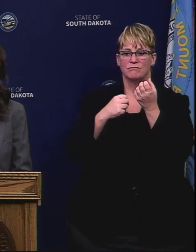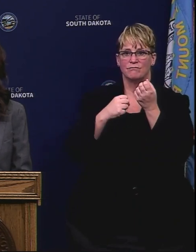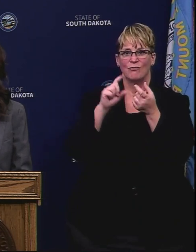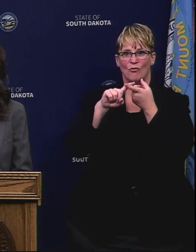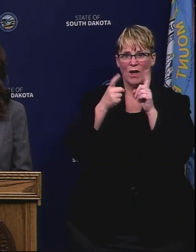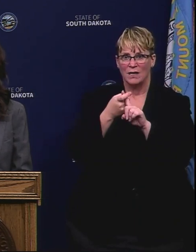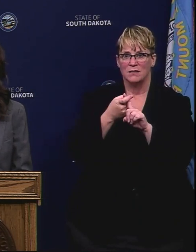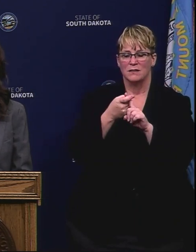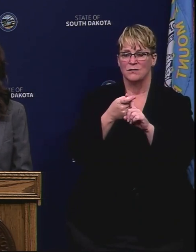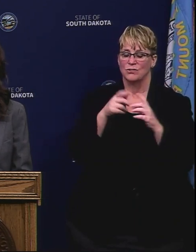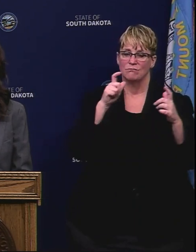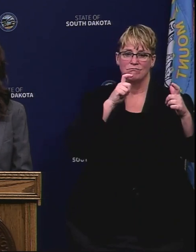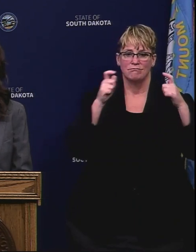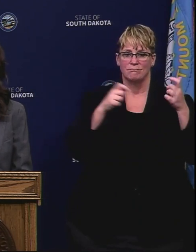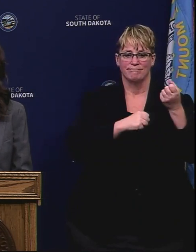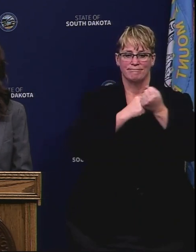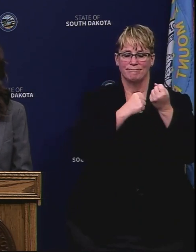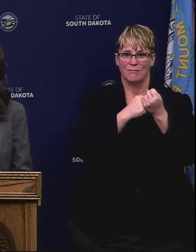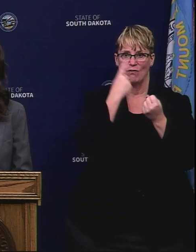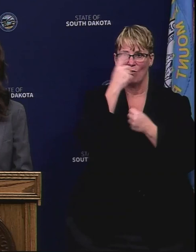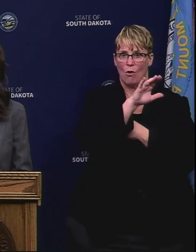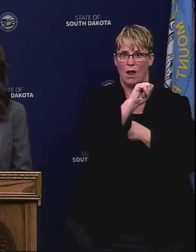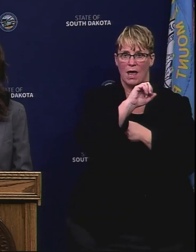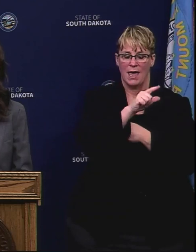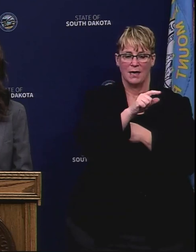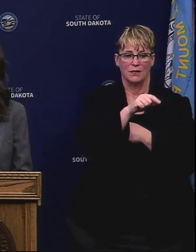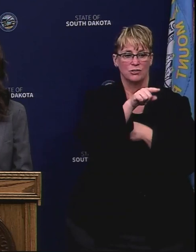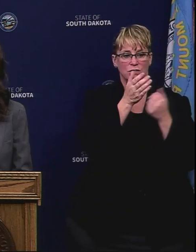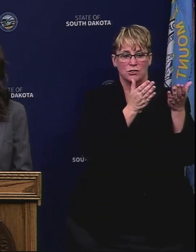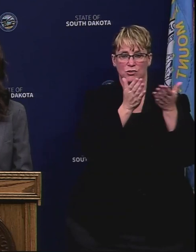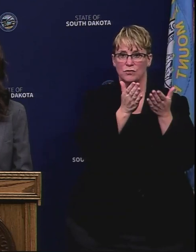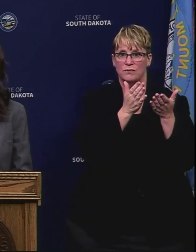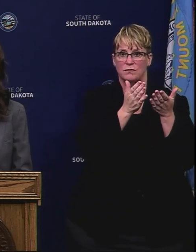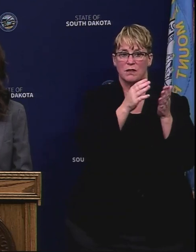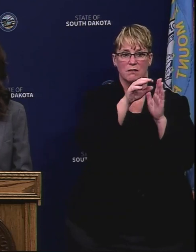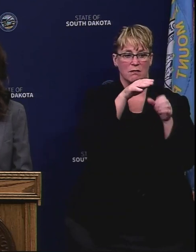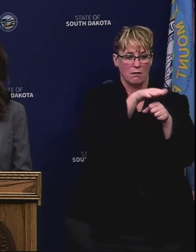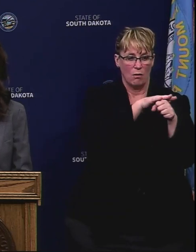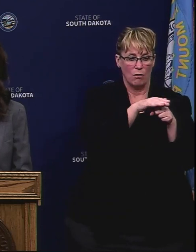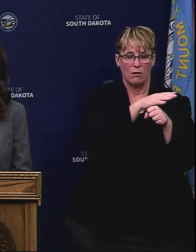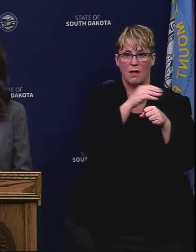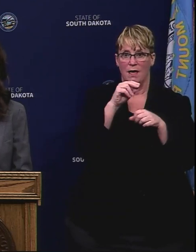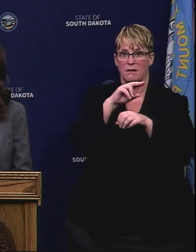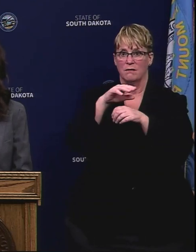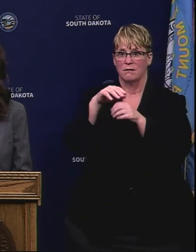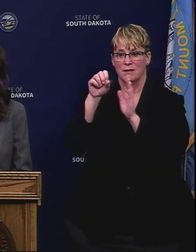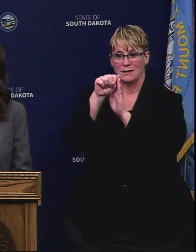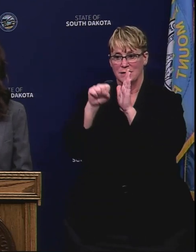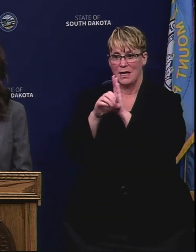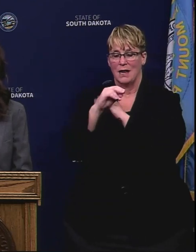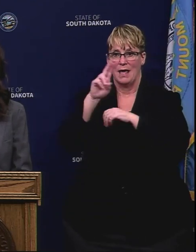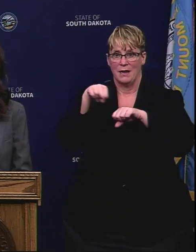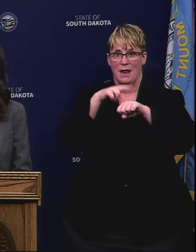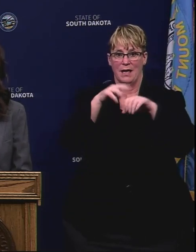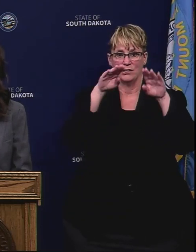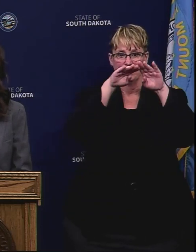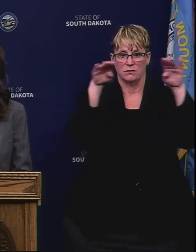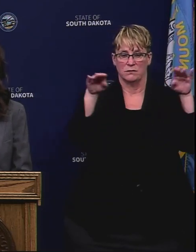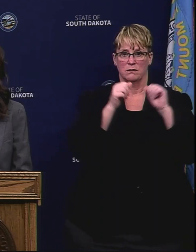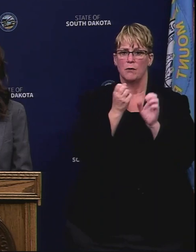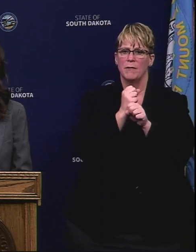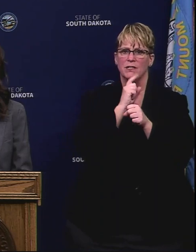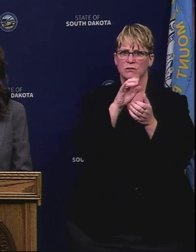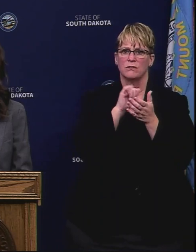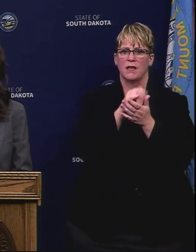agriculture. She has served not just at her local level but at the state level and at the national level, making sure that farmers